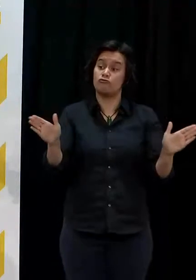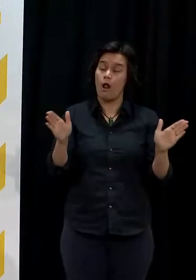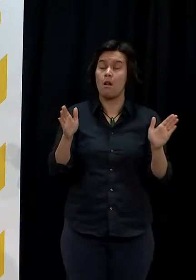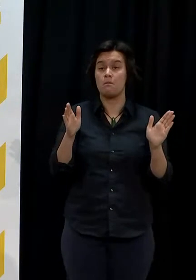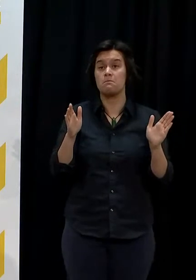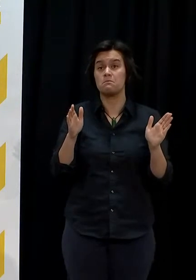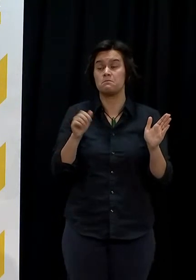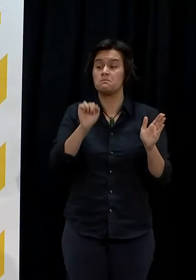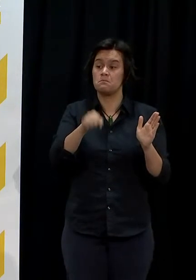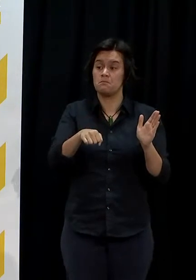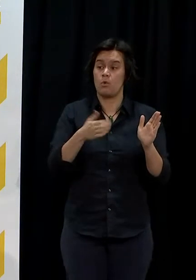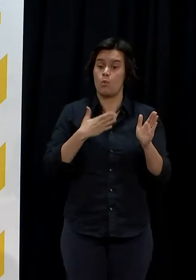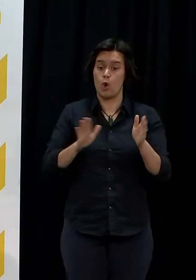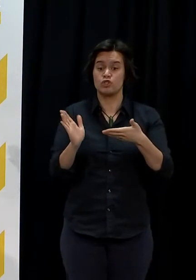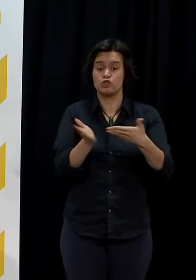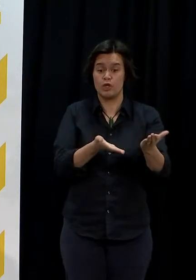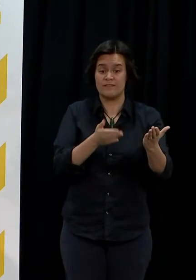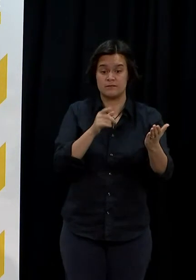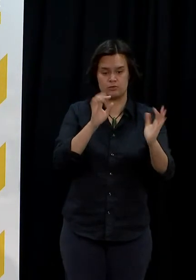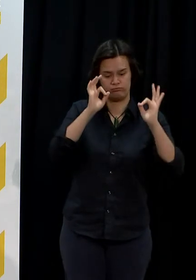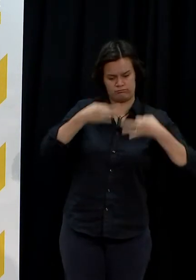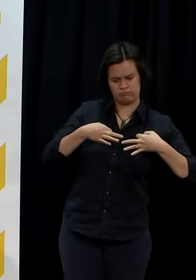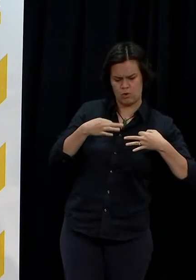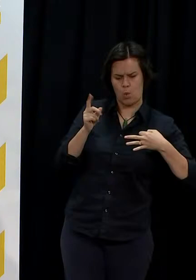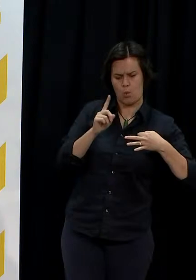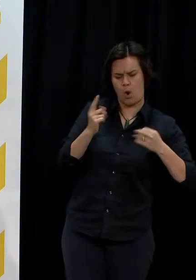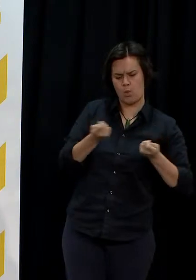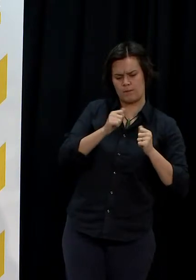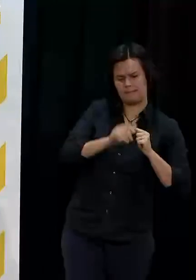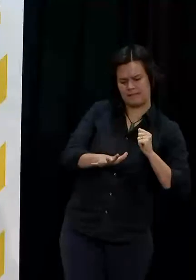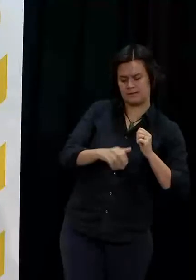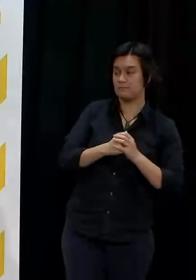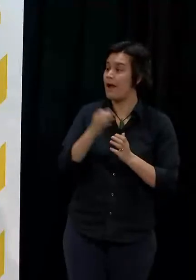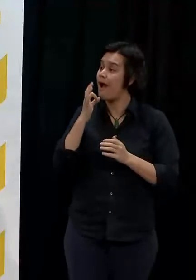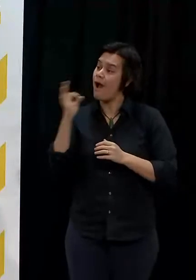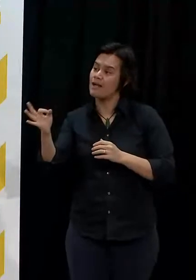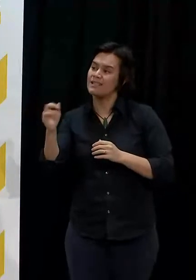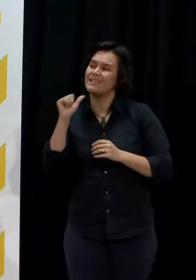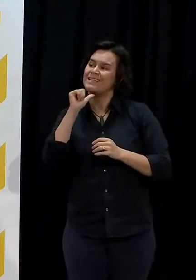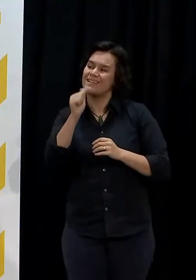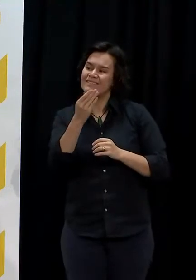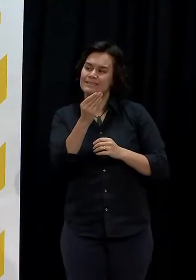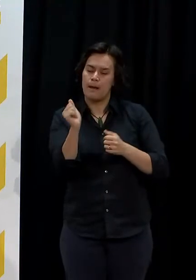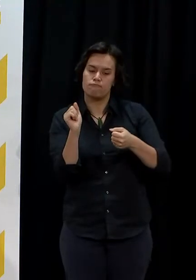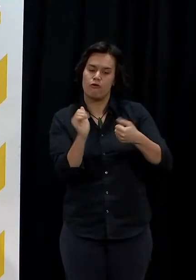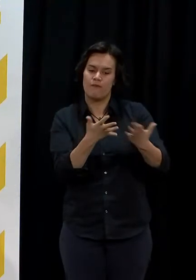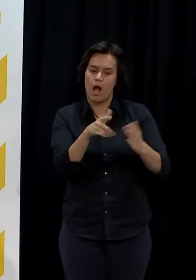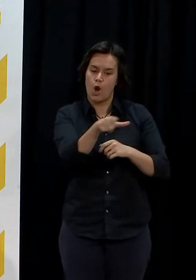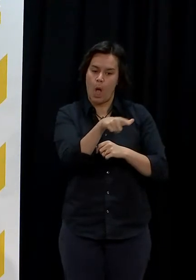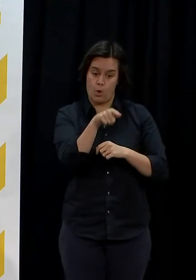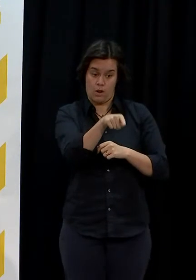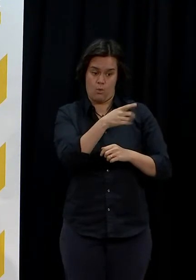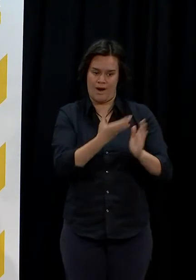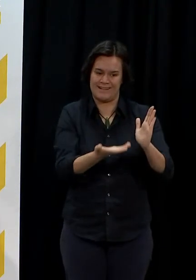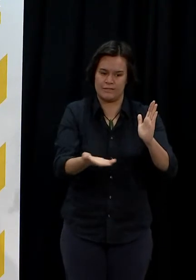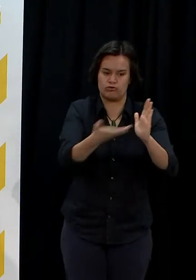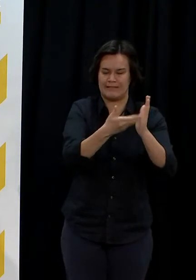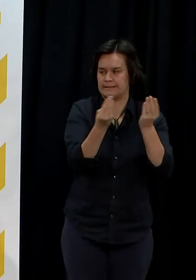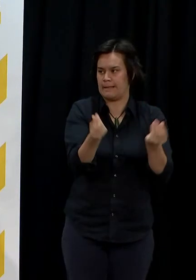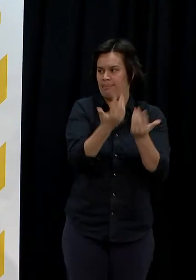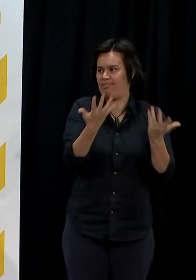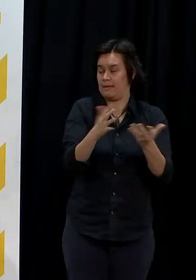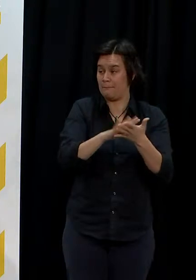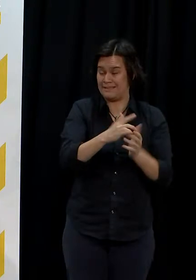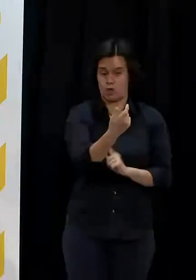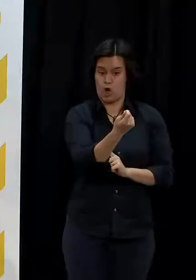we want providers to do what works. can't give an assurance whether they'll actually be funded to do that because Minister Henaire you obviously are supportive of it from your comments this week